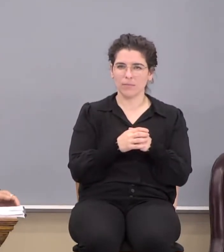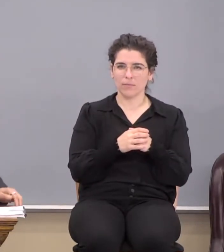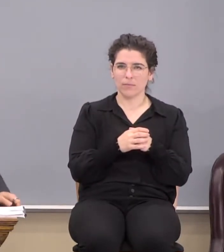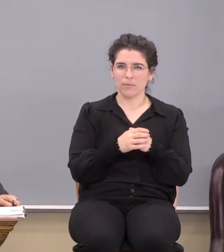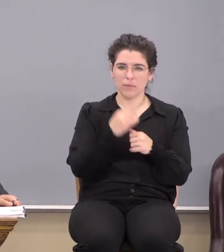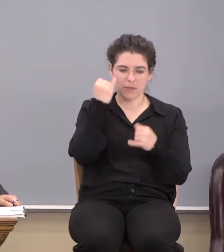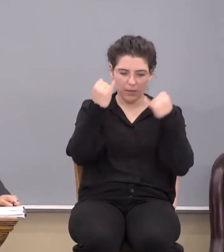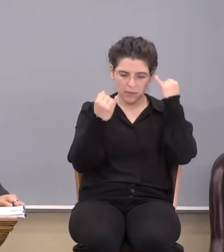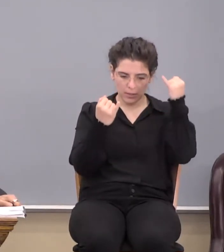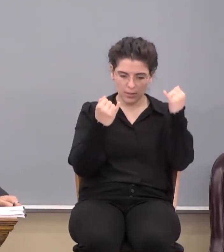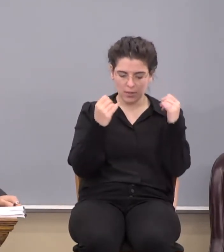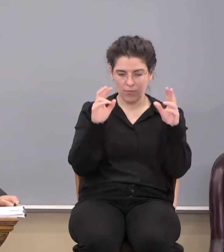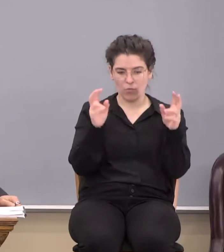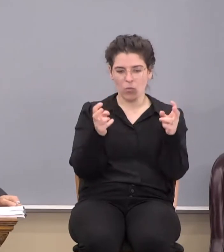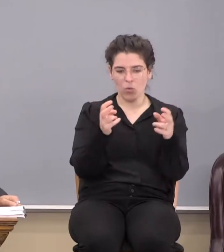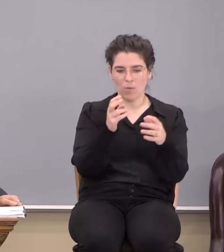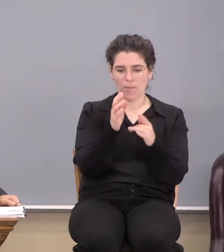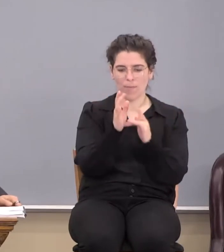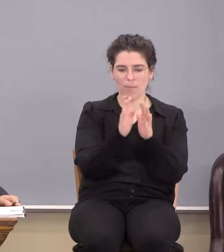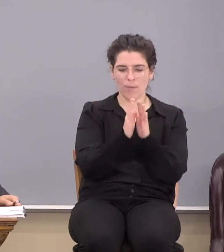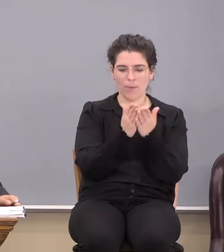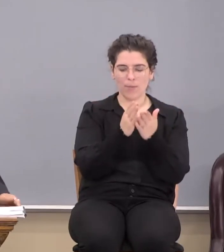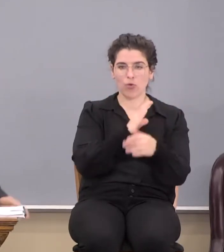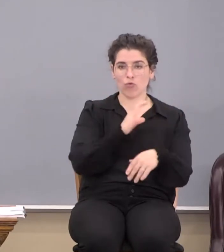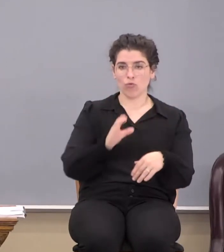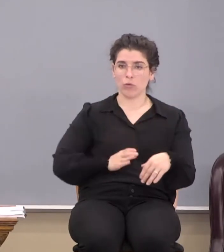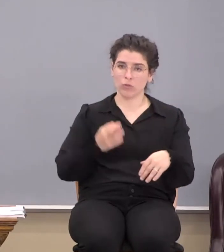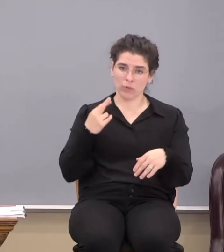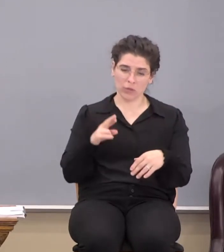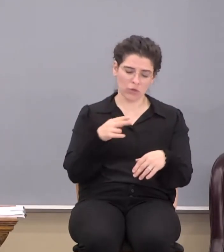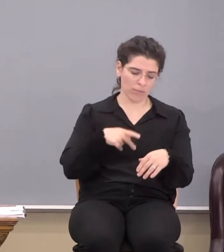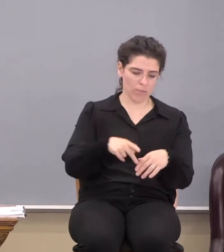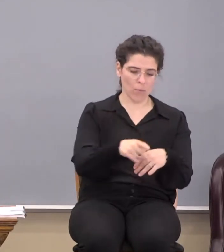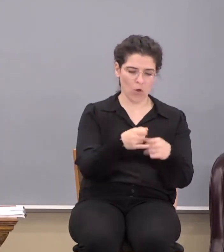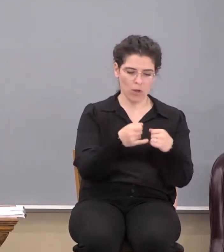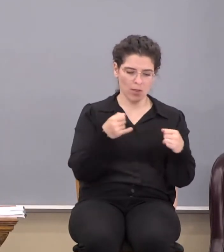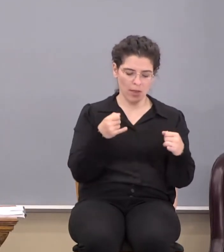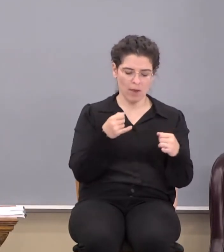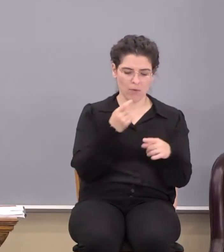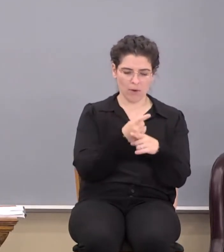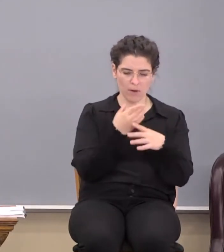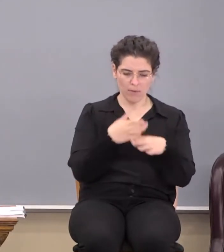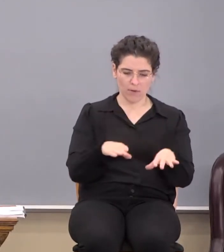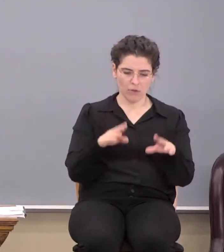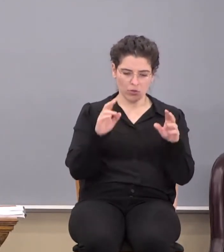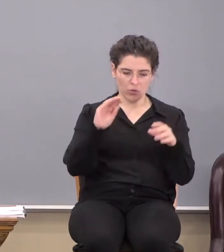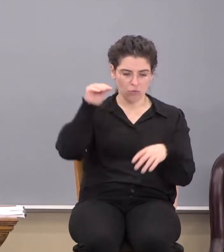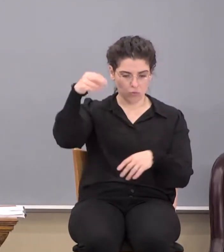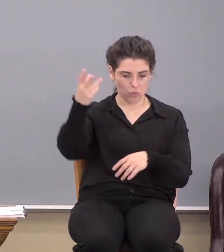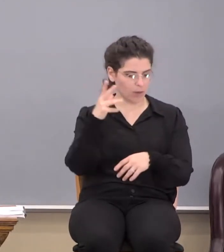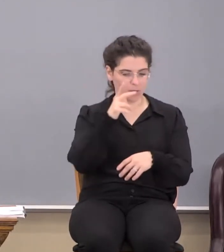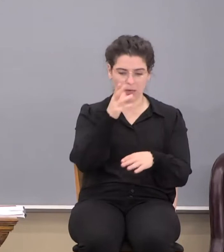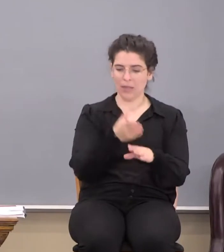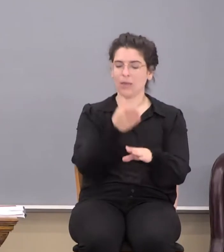The idea of, quote-unquote, biblical Christianity, the Pauline, right, division, and grace is not the improvement of the flesh.